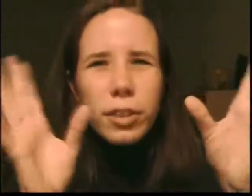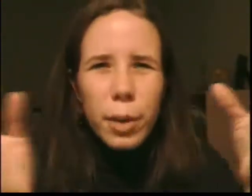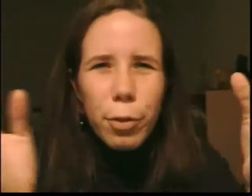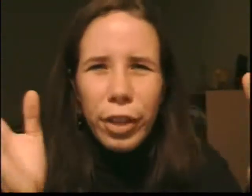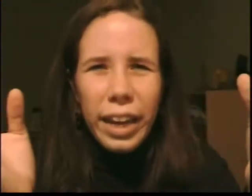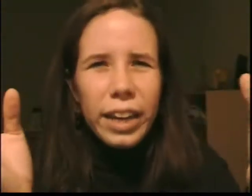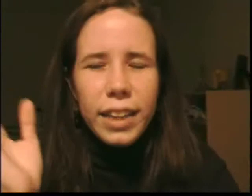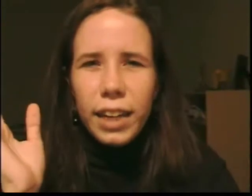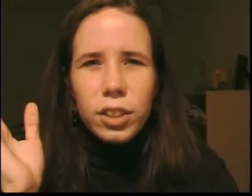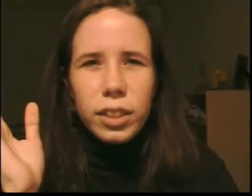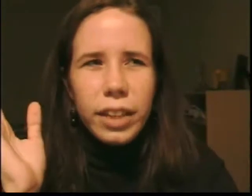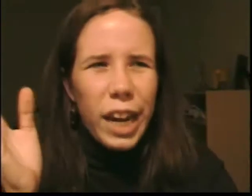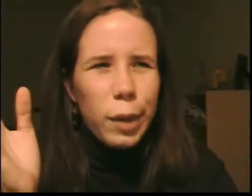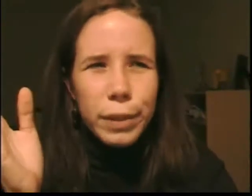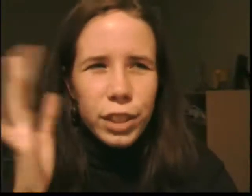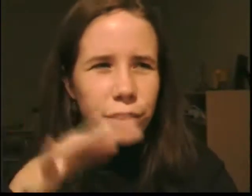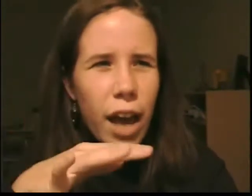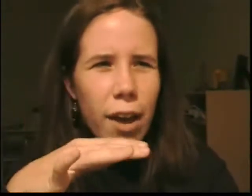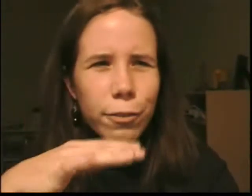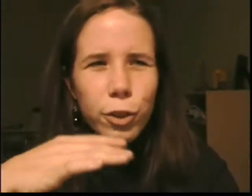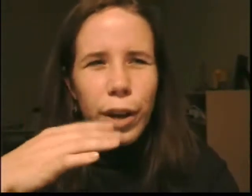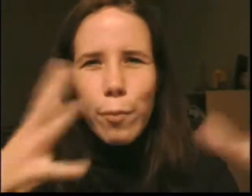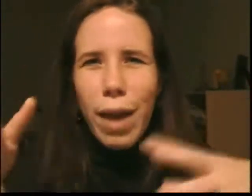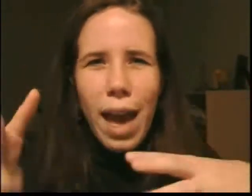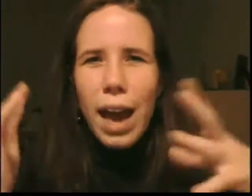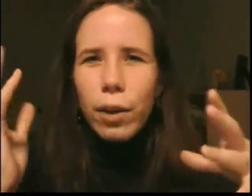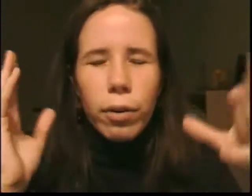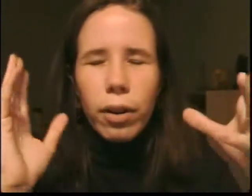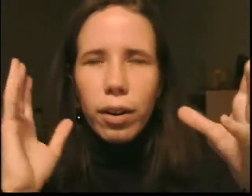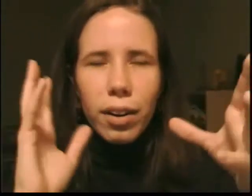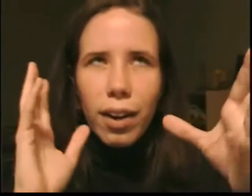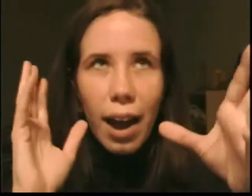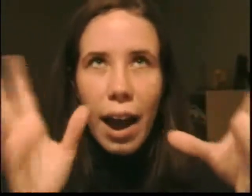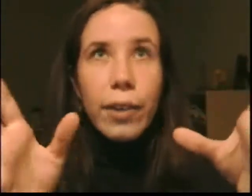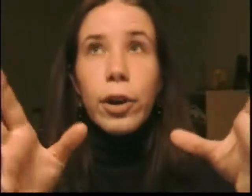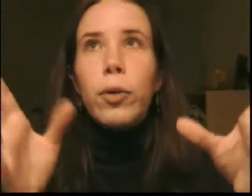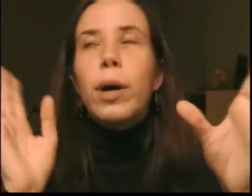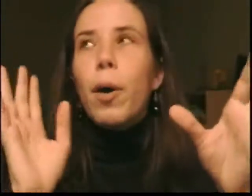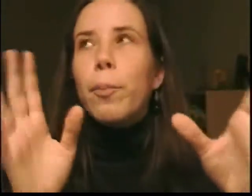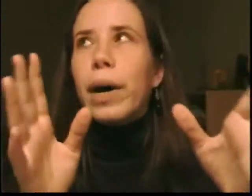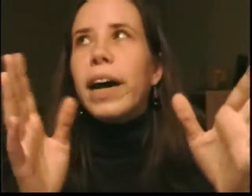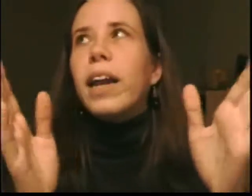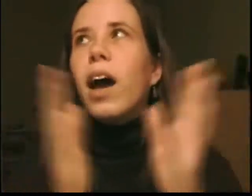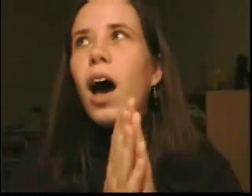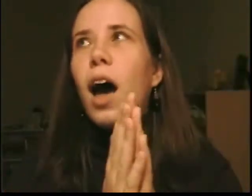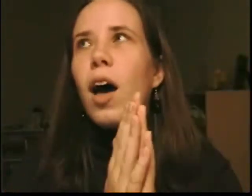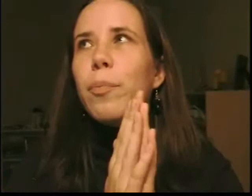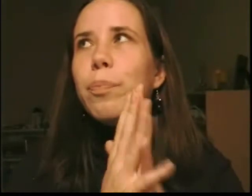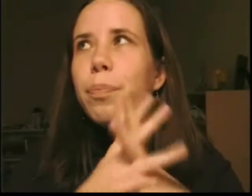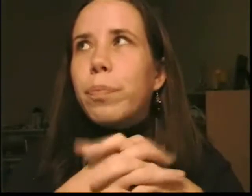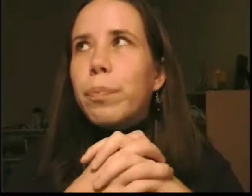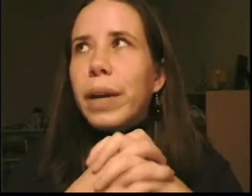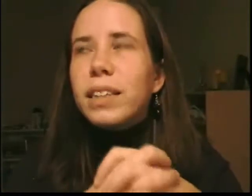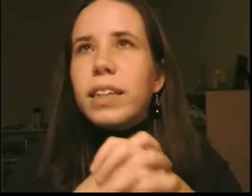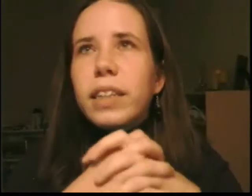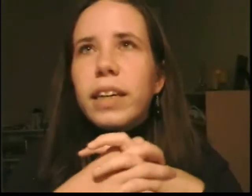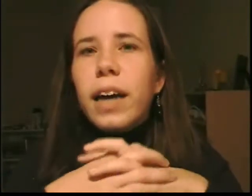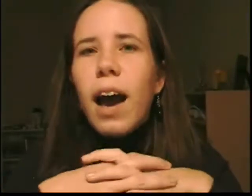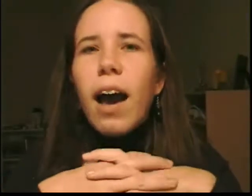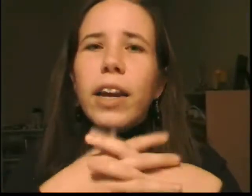there's some thing, like, she came and she left or she got mad or... I don't know. But, basically, I